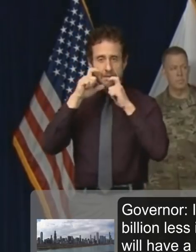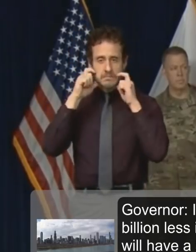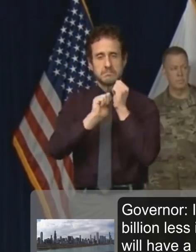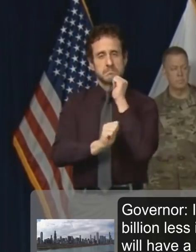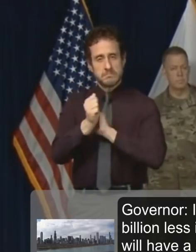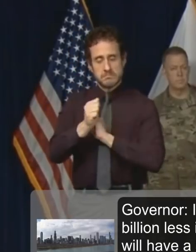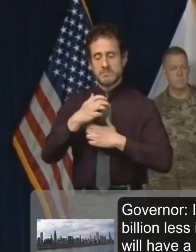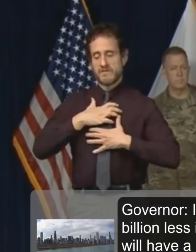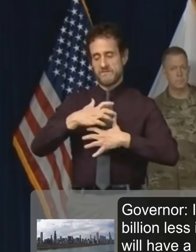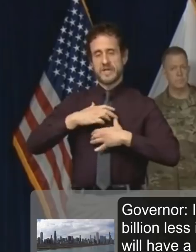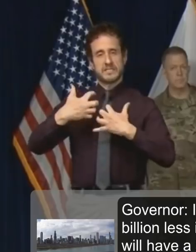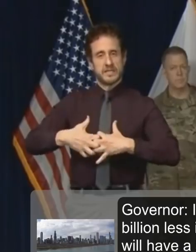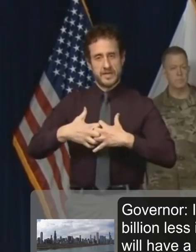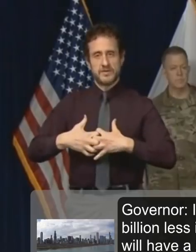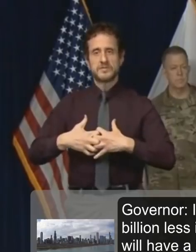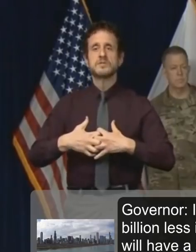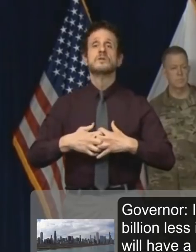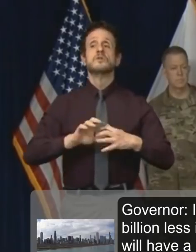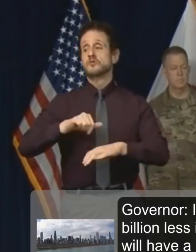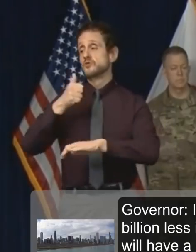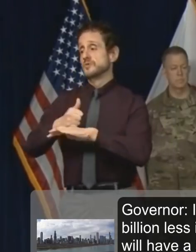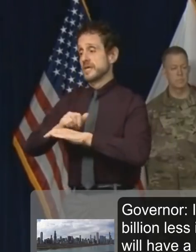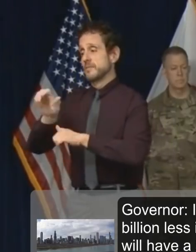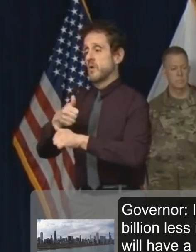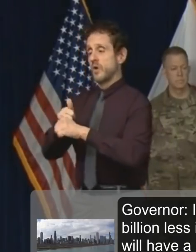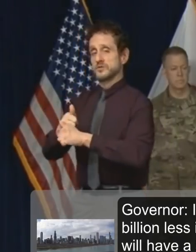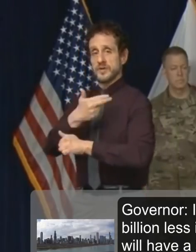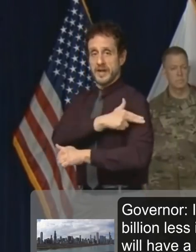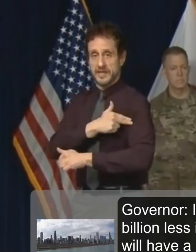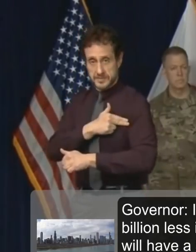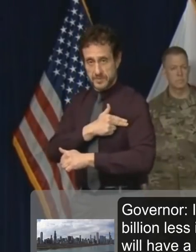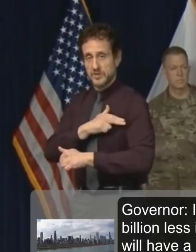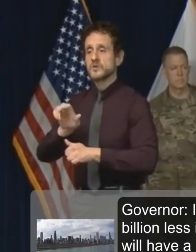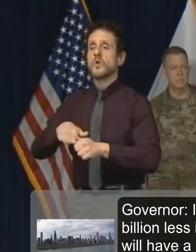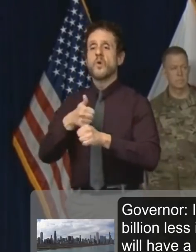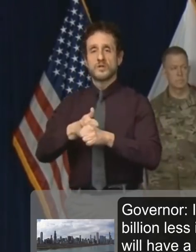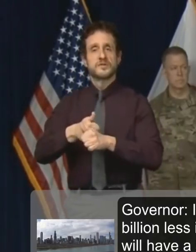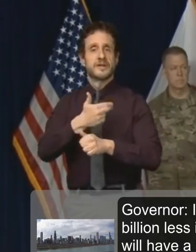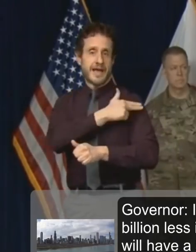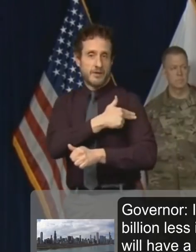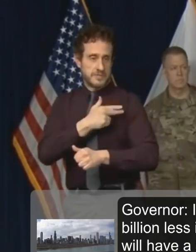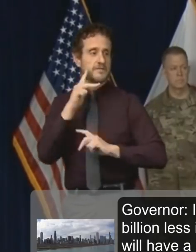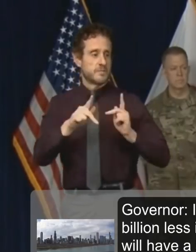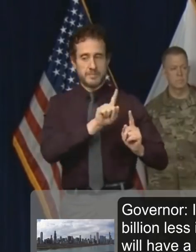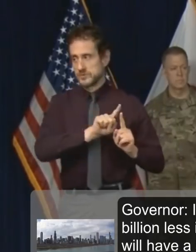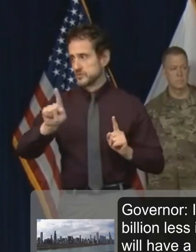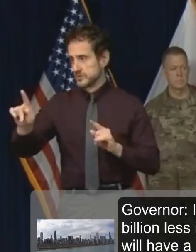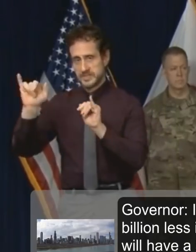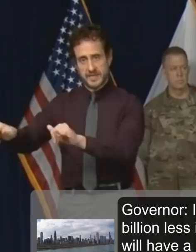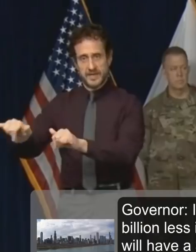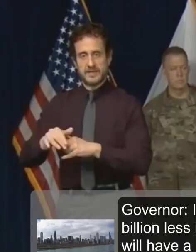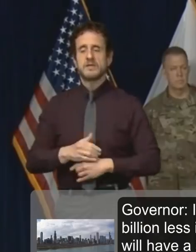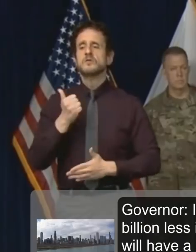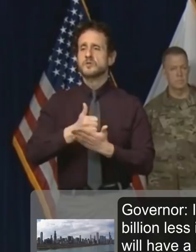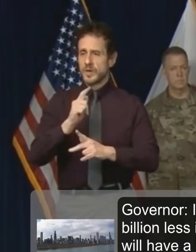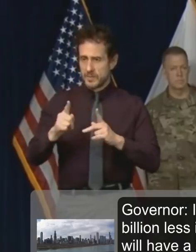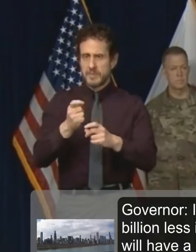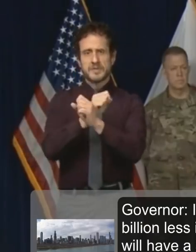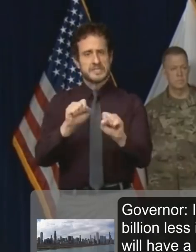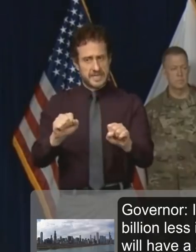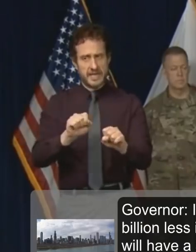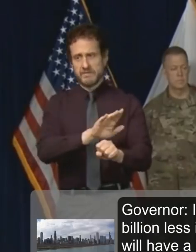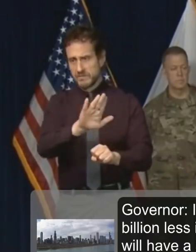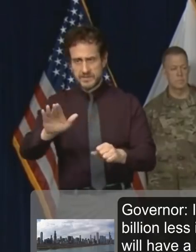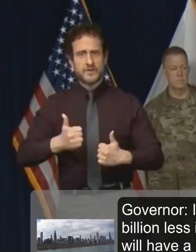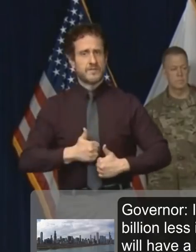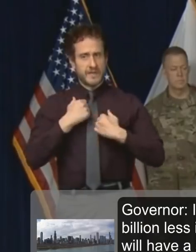alternate care facilities and alternate housing to help us keep people safe and save lives. But I